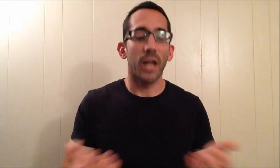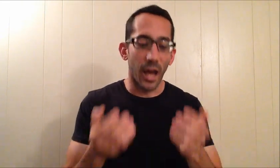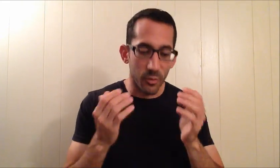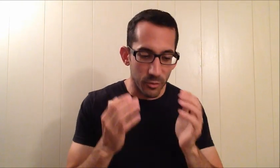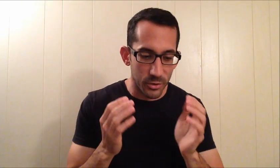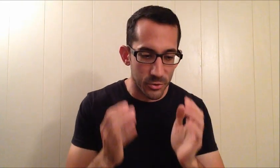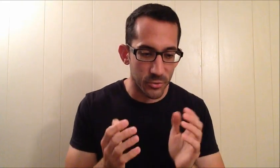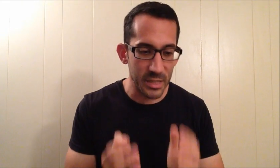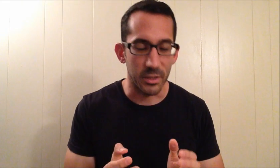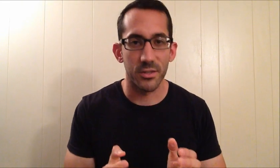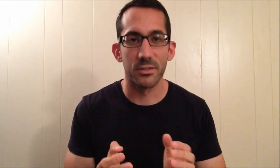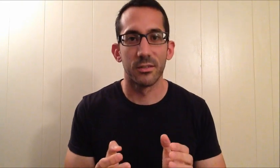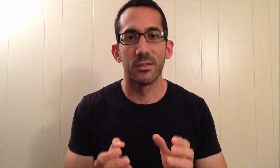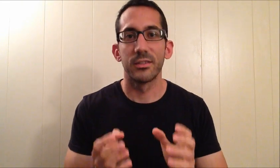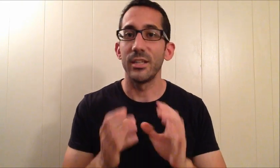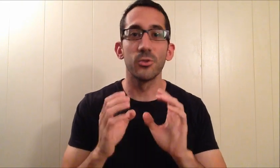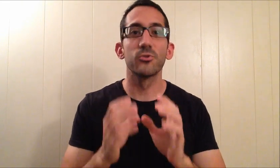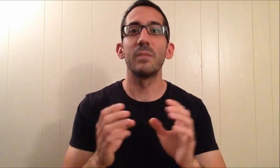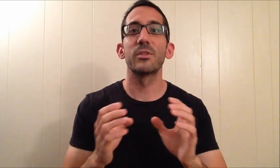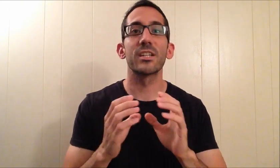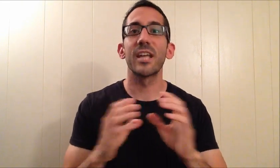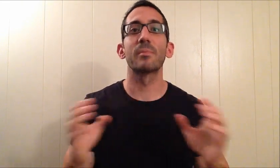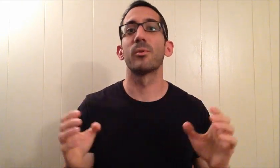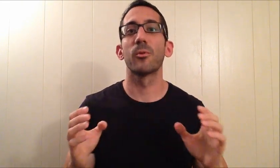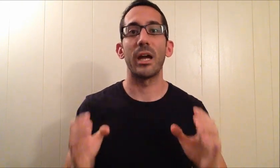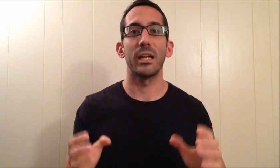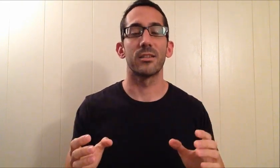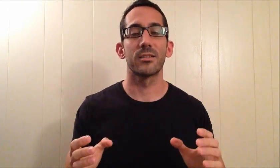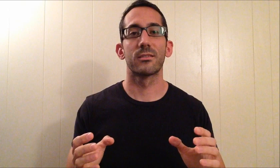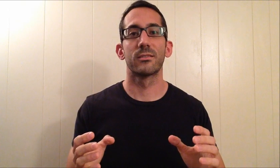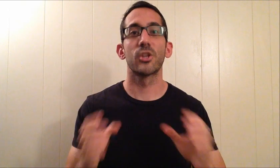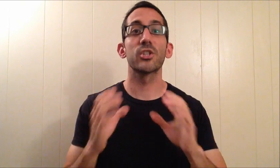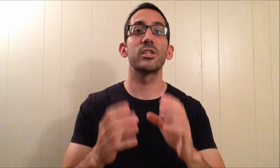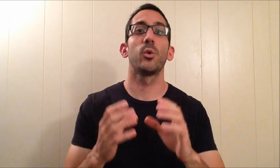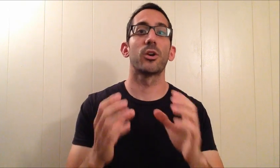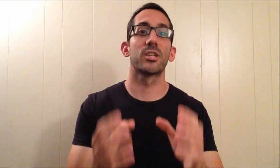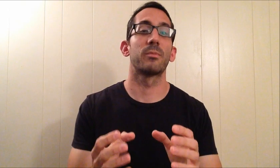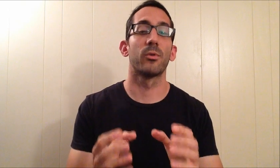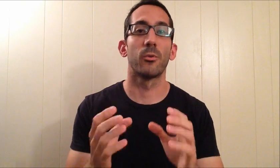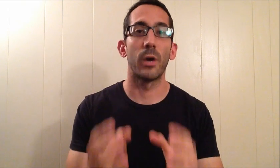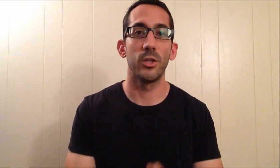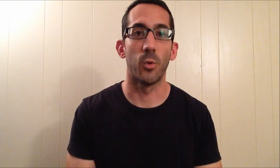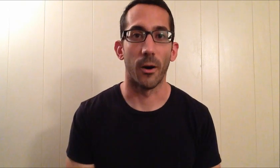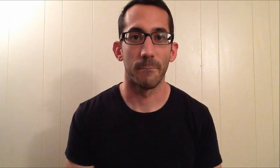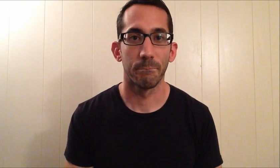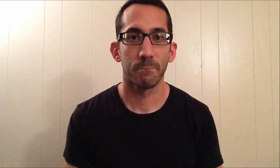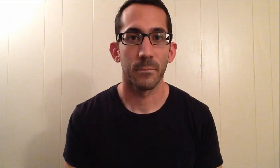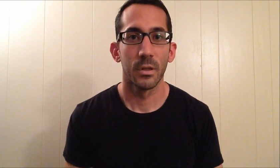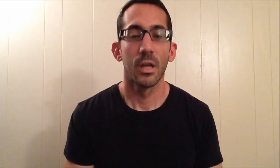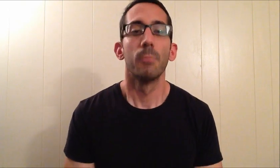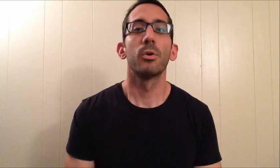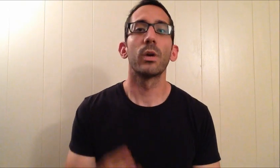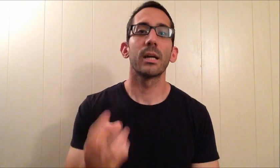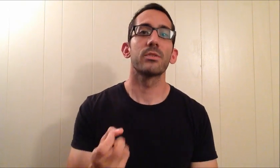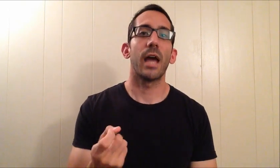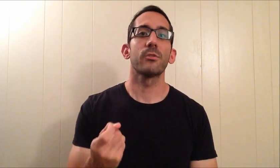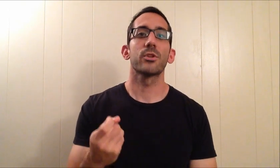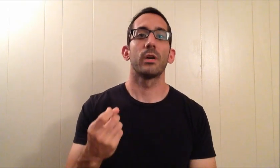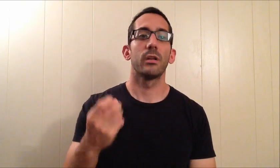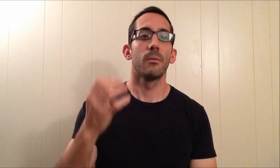Whatever your dream is, your dream is acceptable the way it is, just like you are acceptable the way you are. But when it comes down to it,